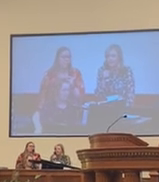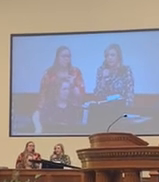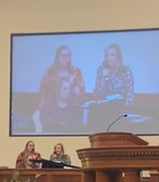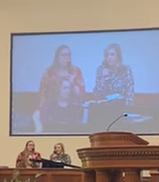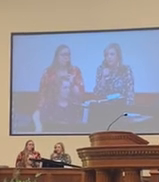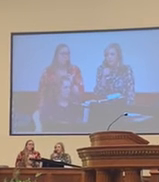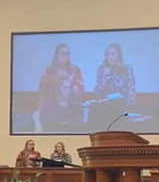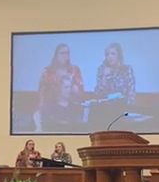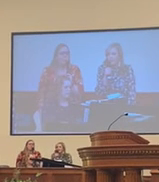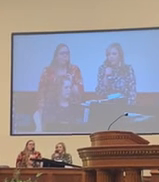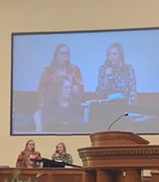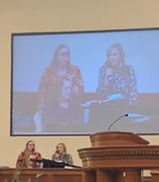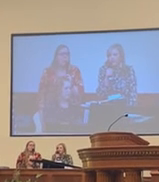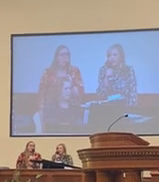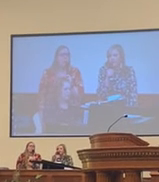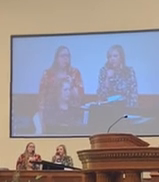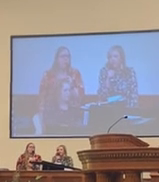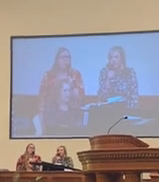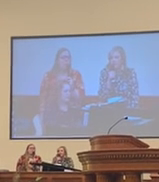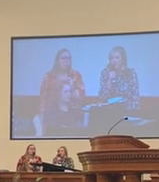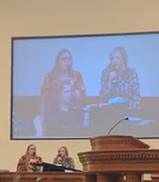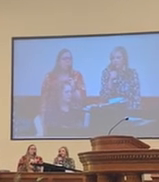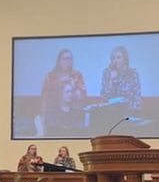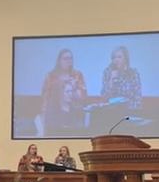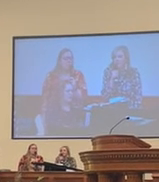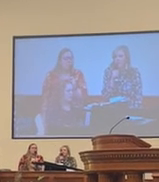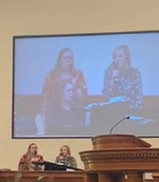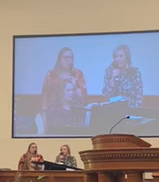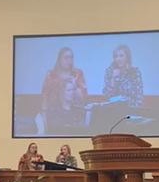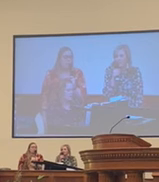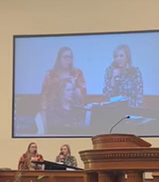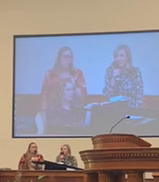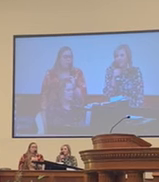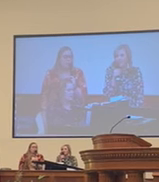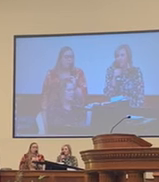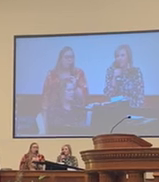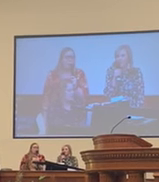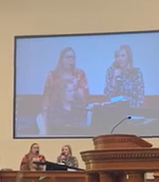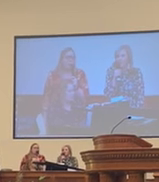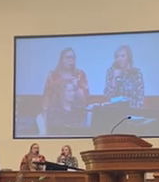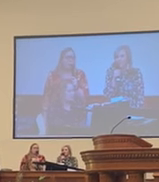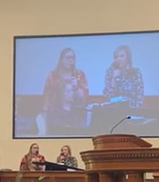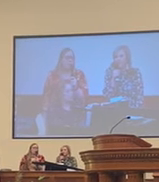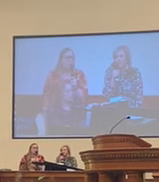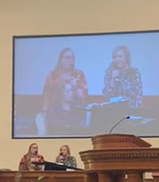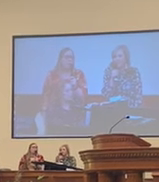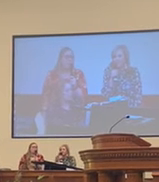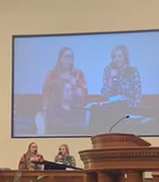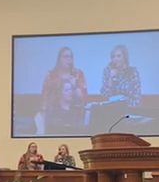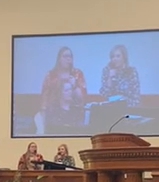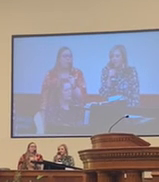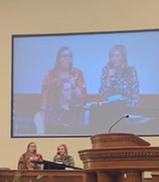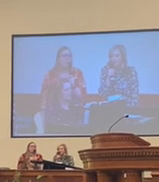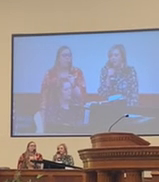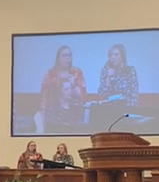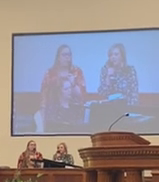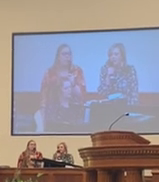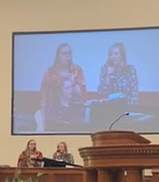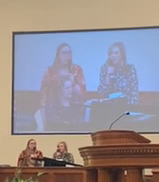Brought me from the darkness Into glorious